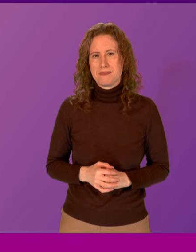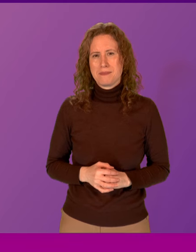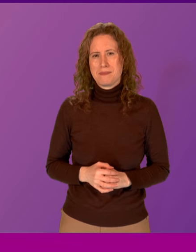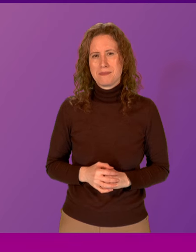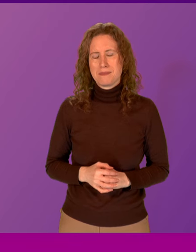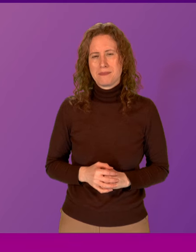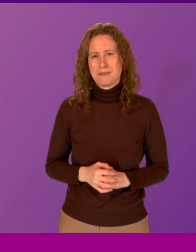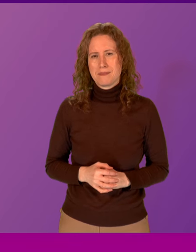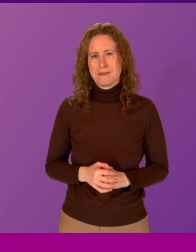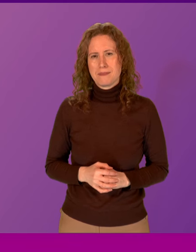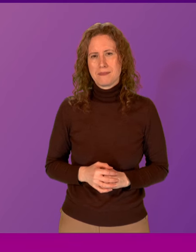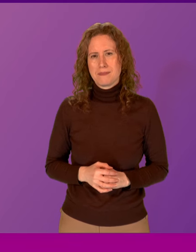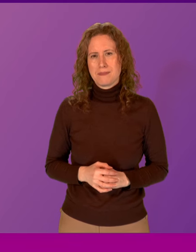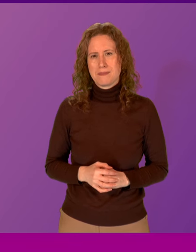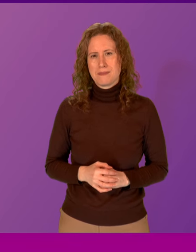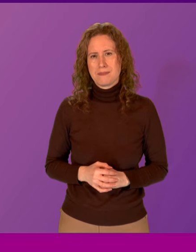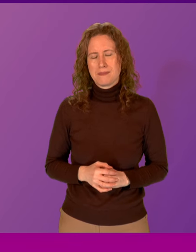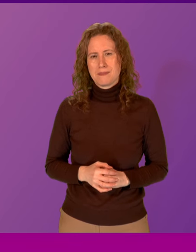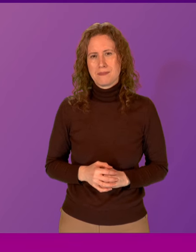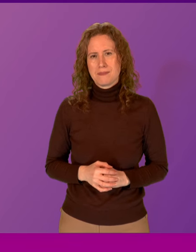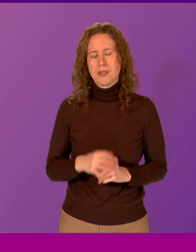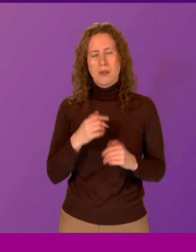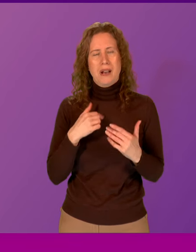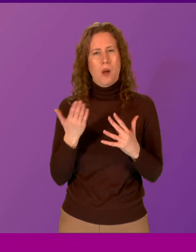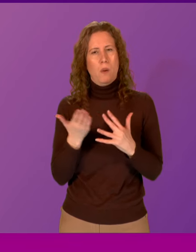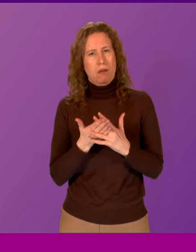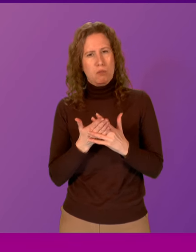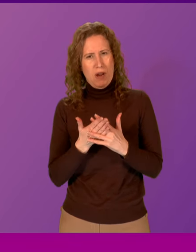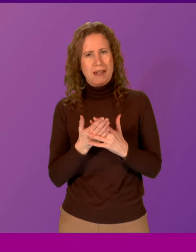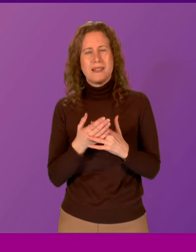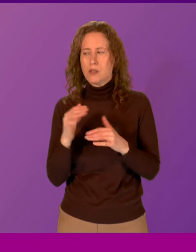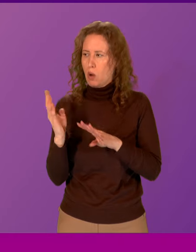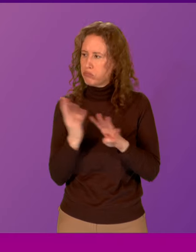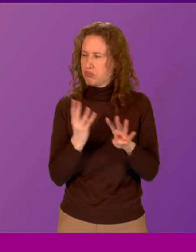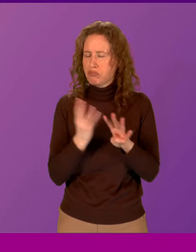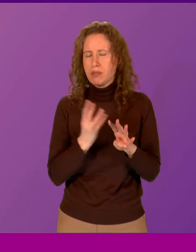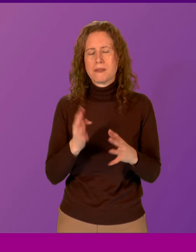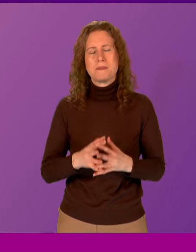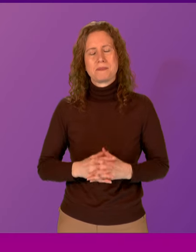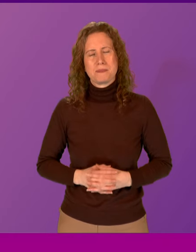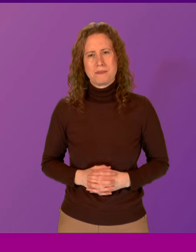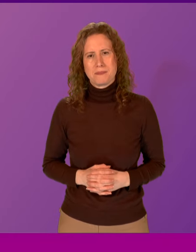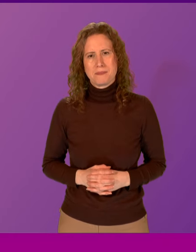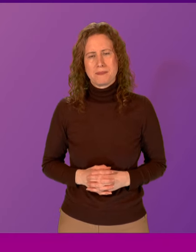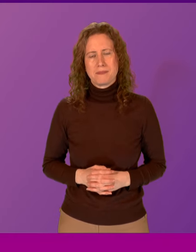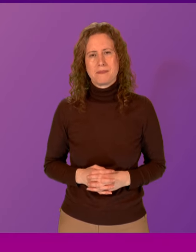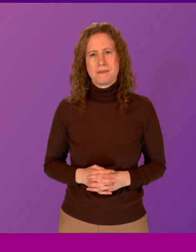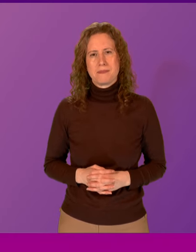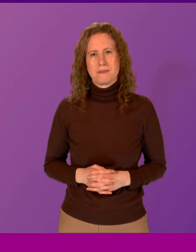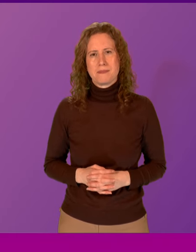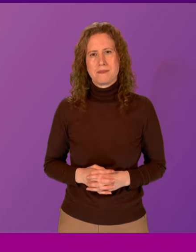Debate in the name of Ruth Maguire, and there will now be a short suspension to allow those leaving the Chamber and Public Gallery to do so.